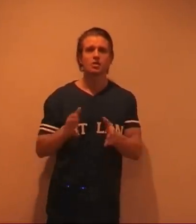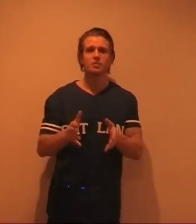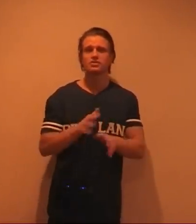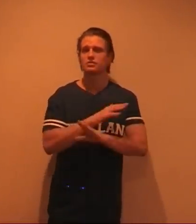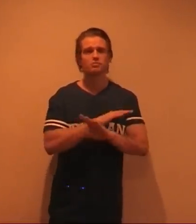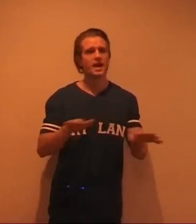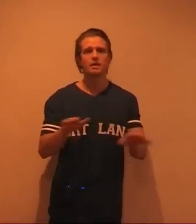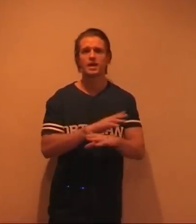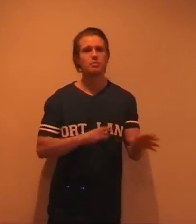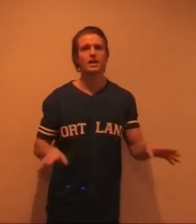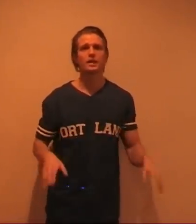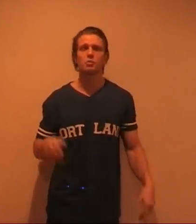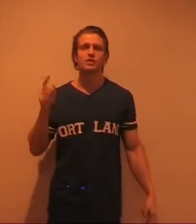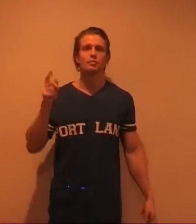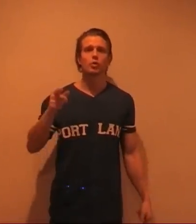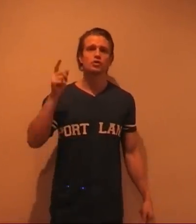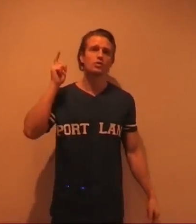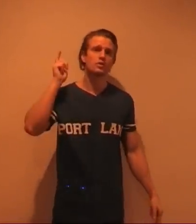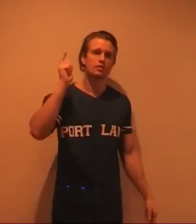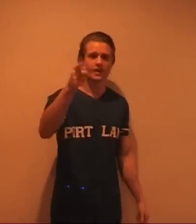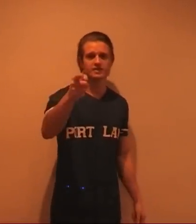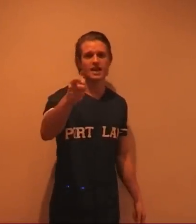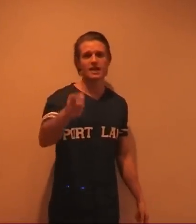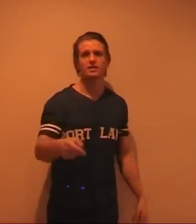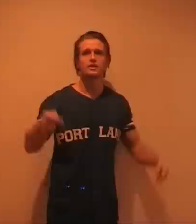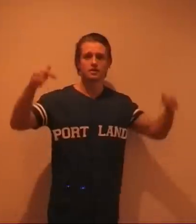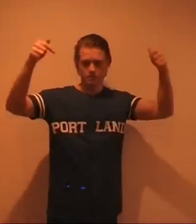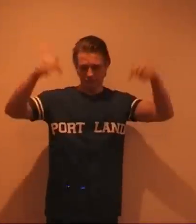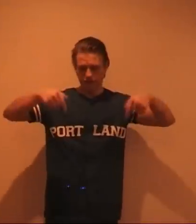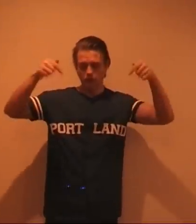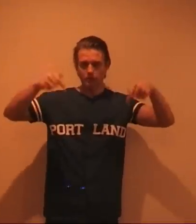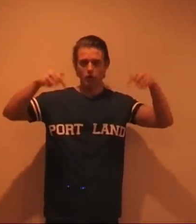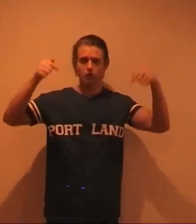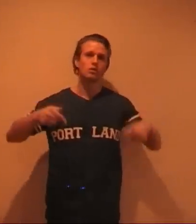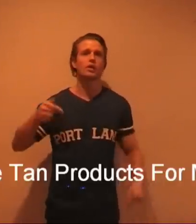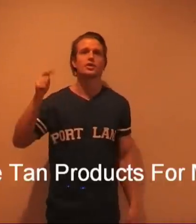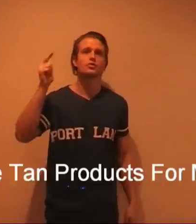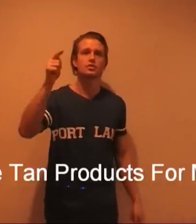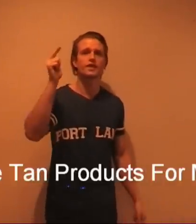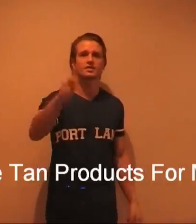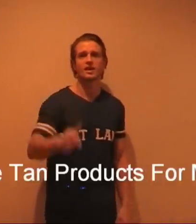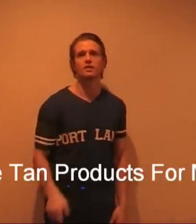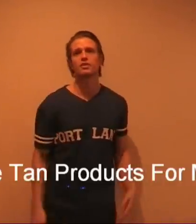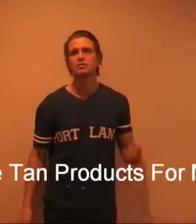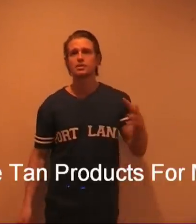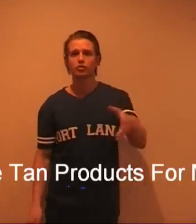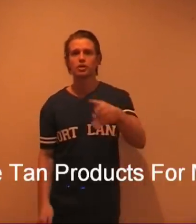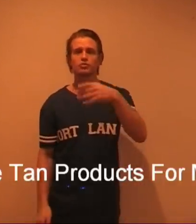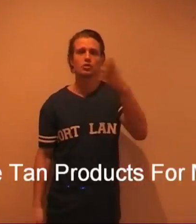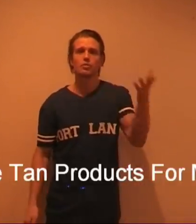Sunbeds. Bad. Bad. Bad. We've done blogs on. Fake tan. Flash up the blog. Right. Use the fake tan. Recommended products are on our